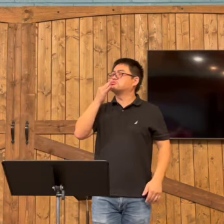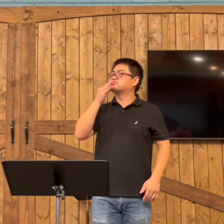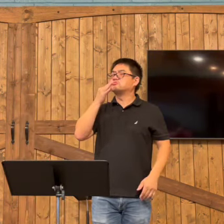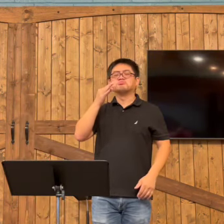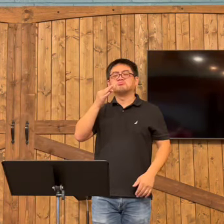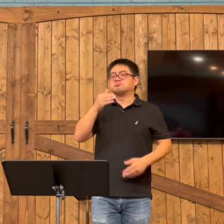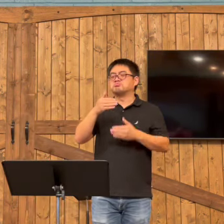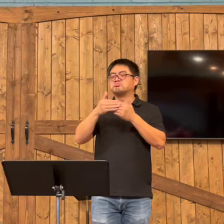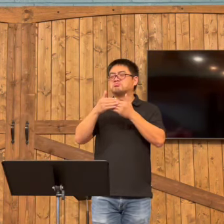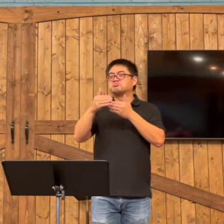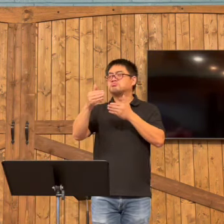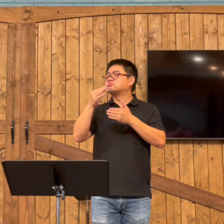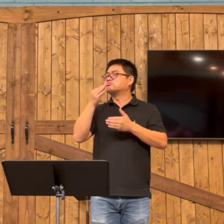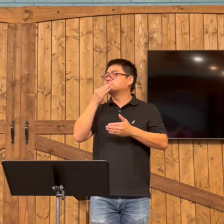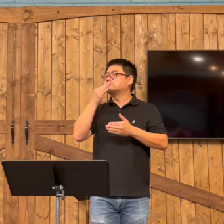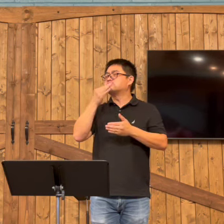But Jesus answered her.